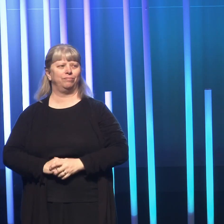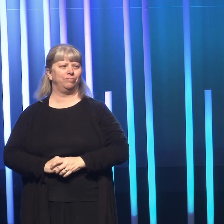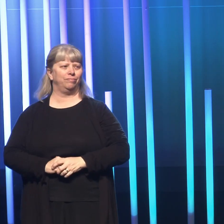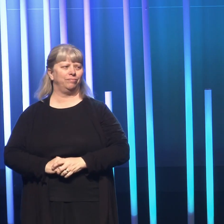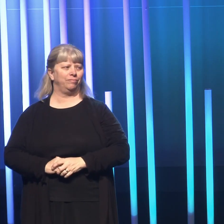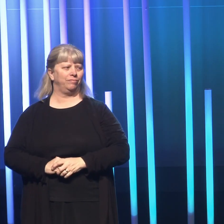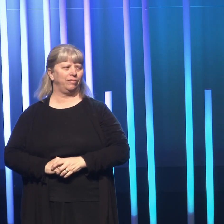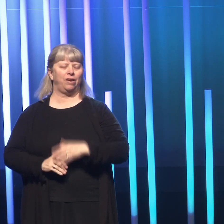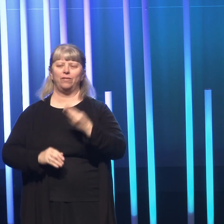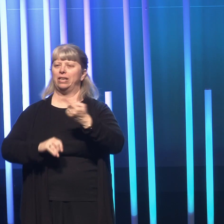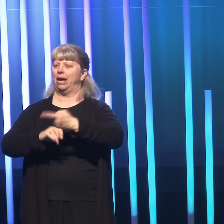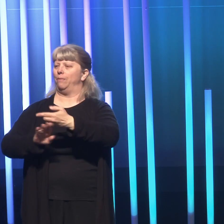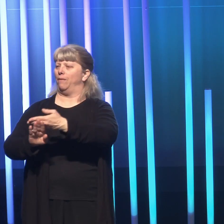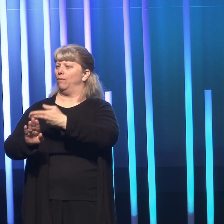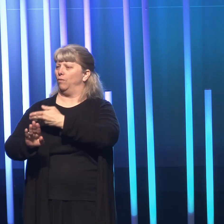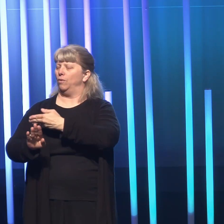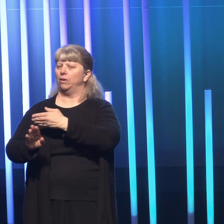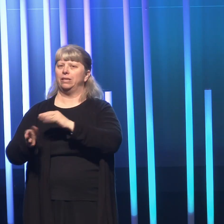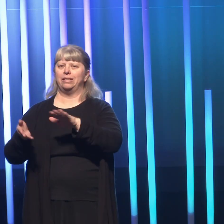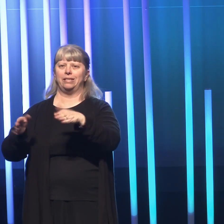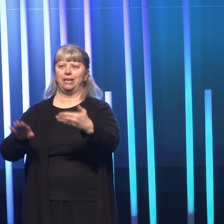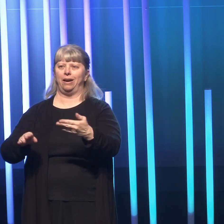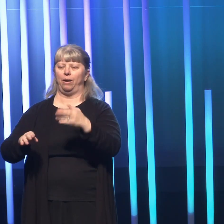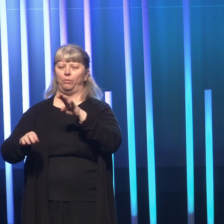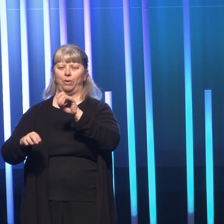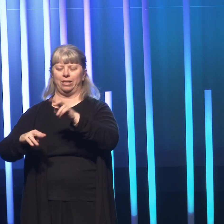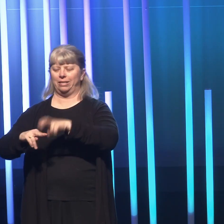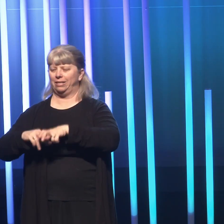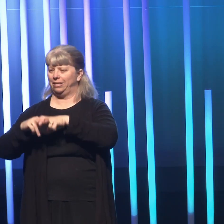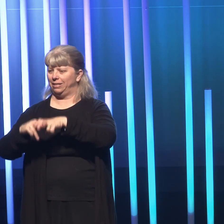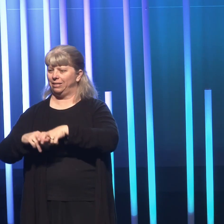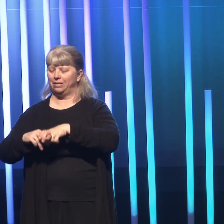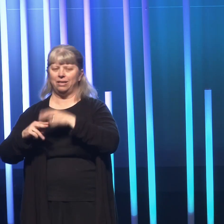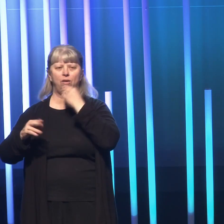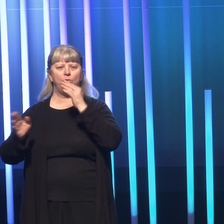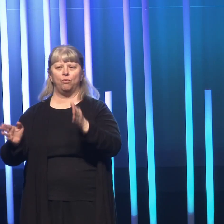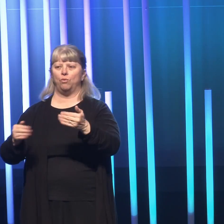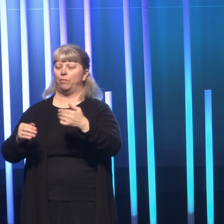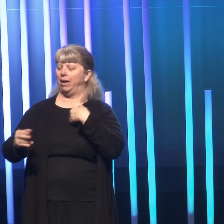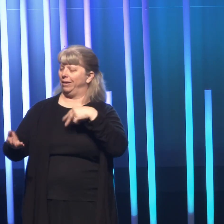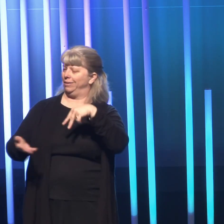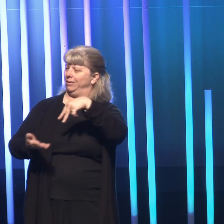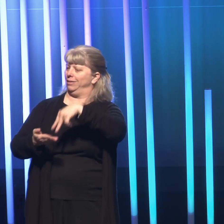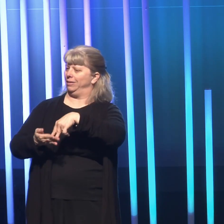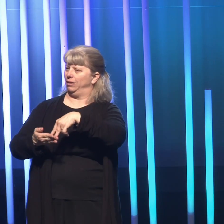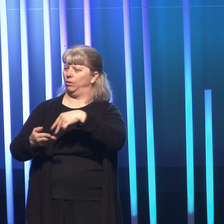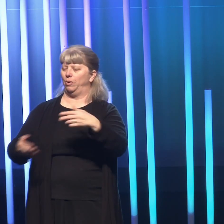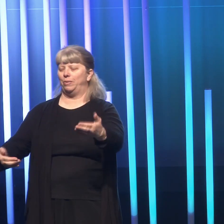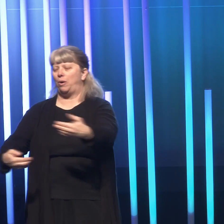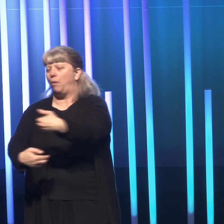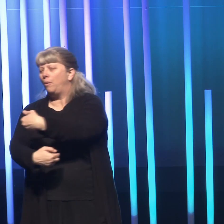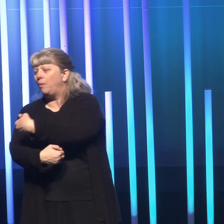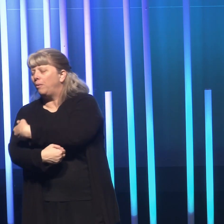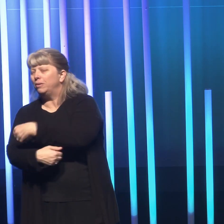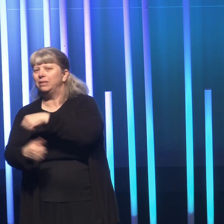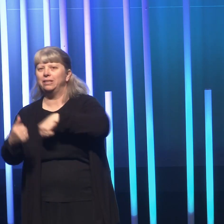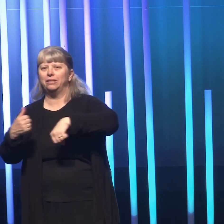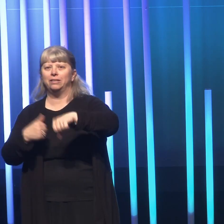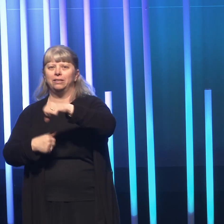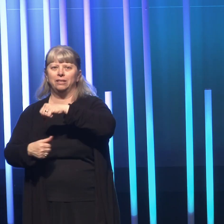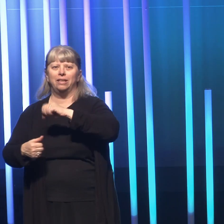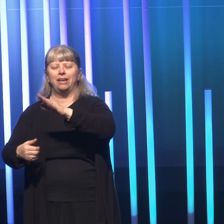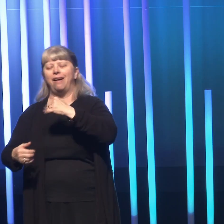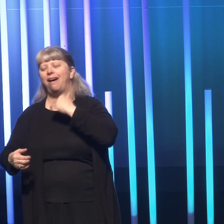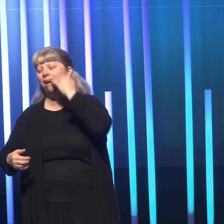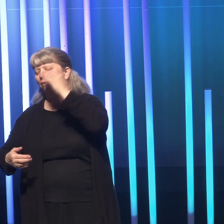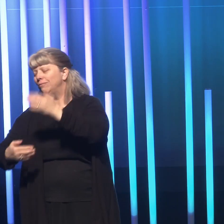And so a few days before his passing, Brad sat in a chair at our dining room and I stood next to him and we were holding each other and And his head was on my